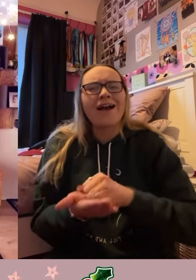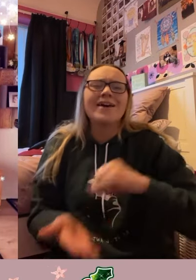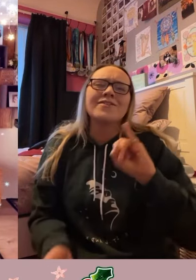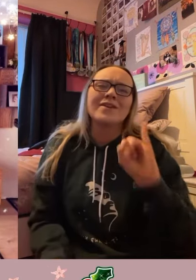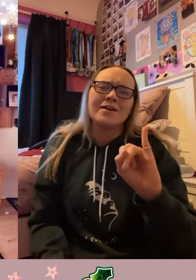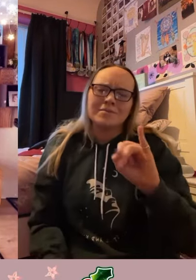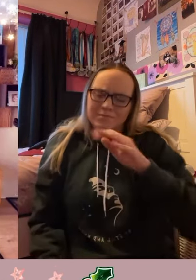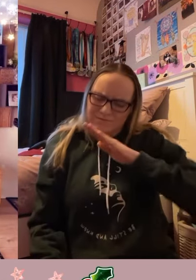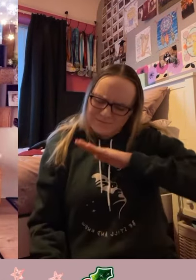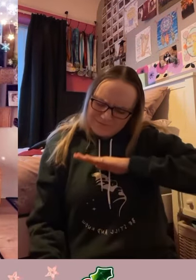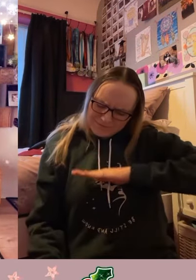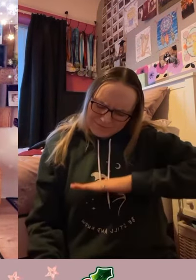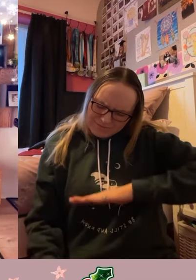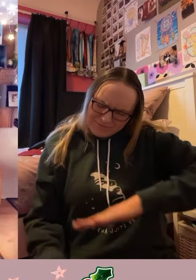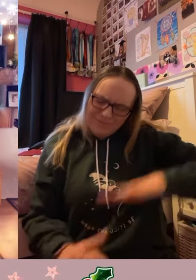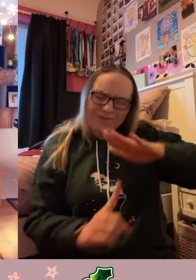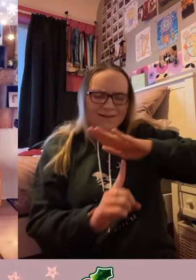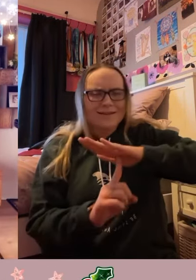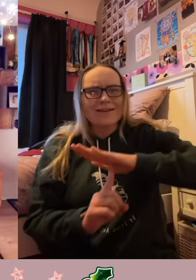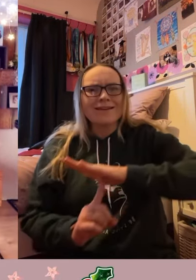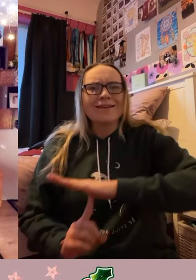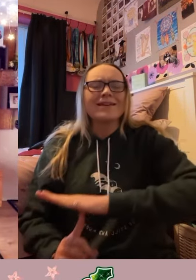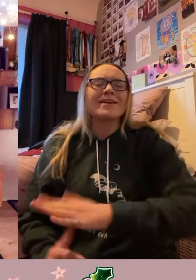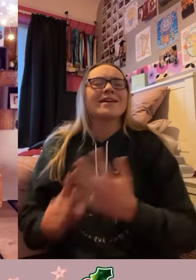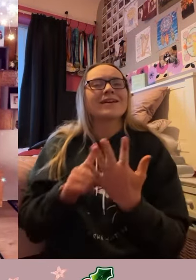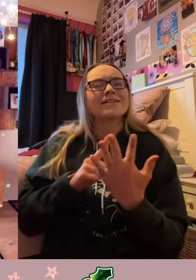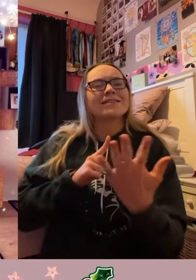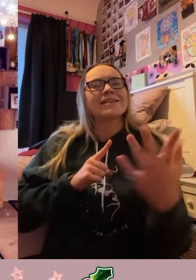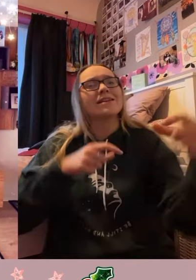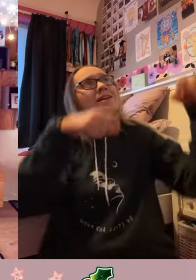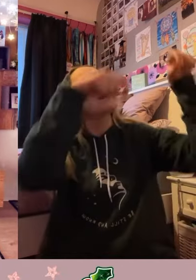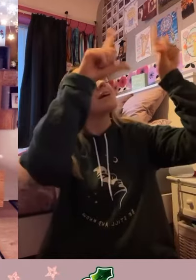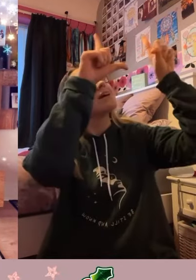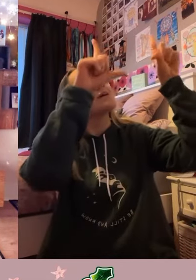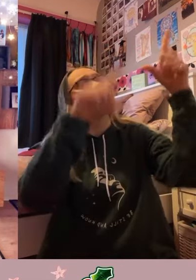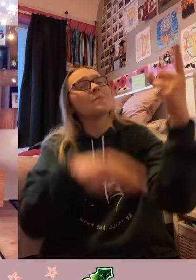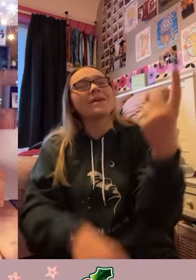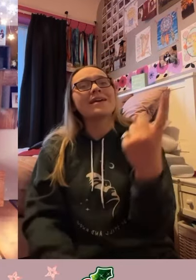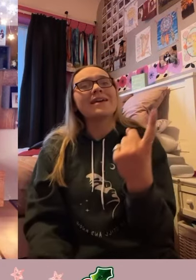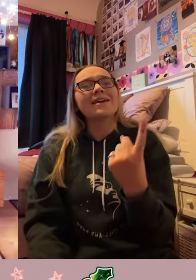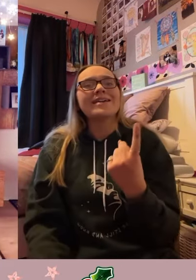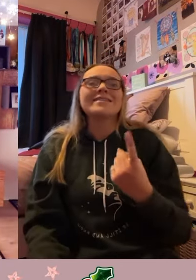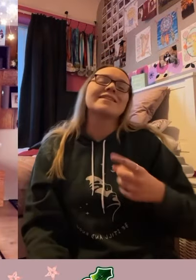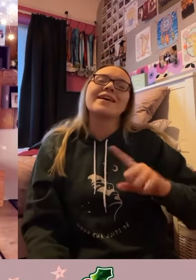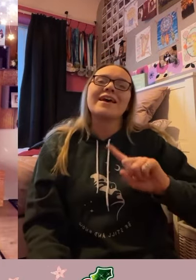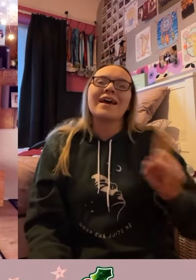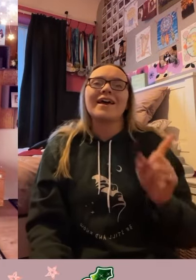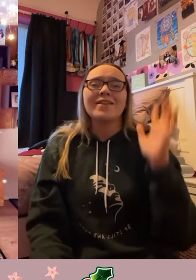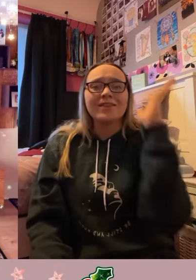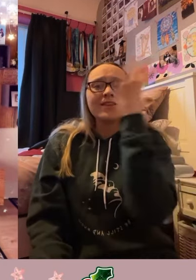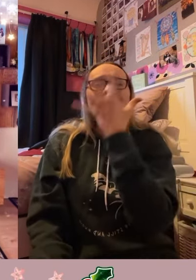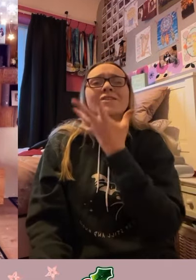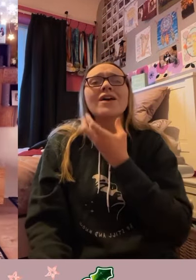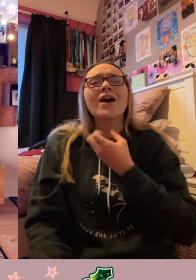pining till He appeared and the soul